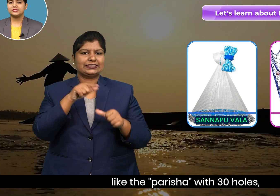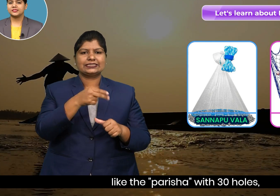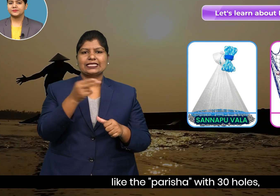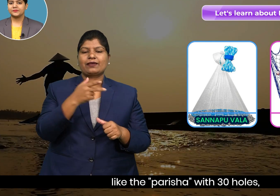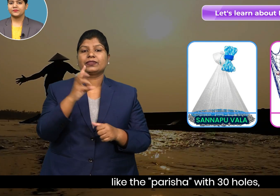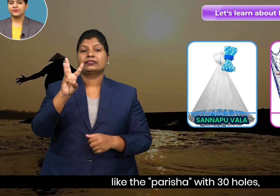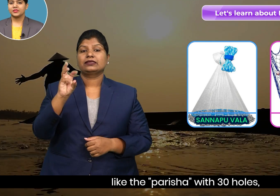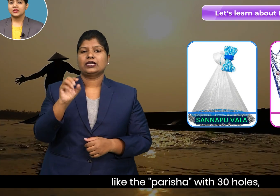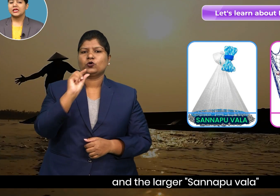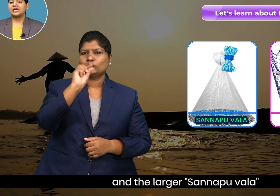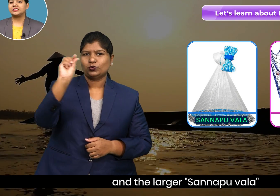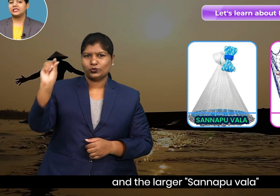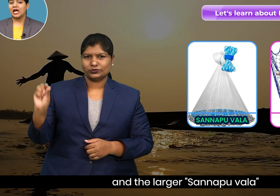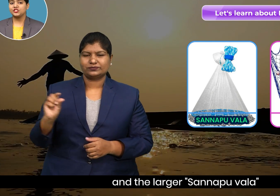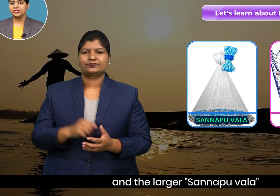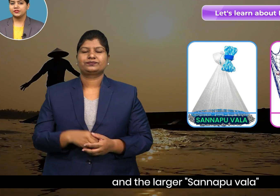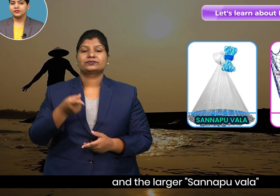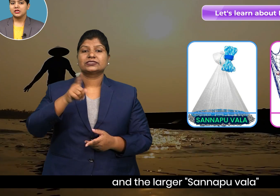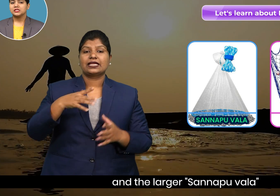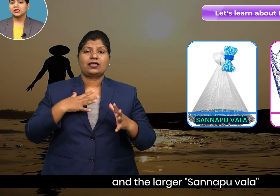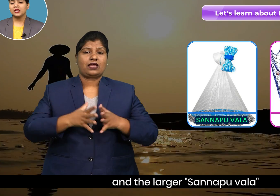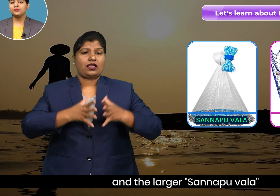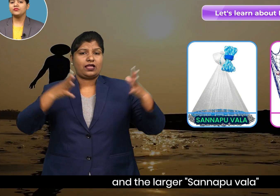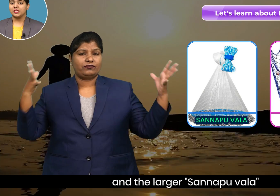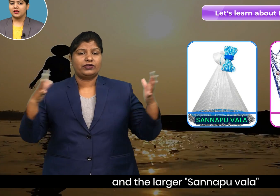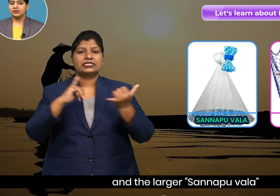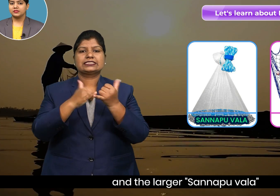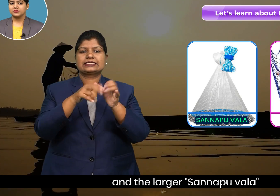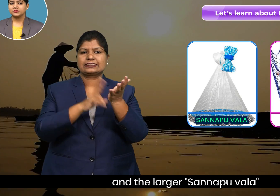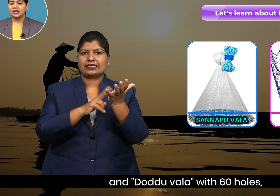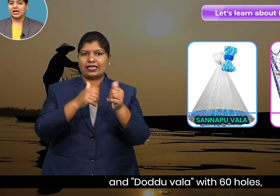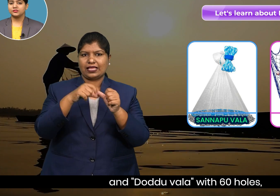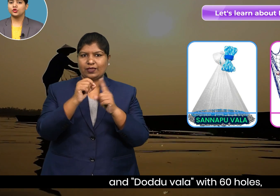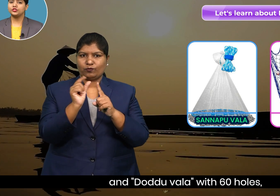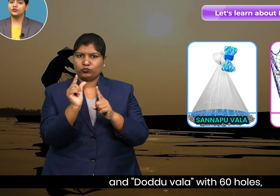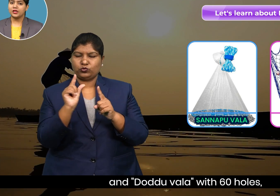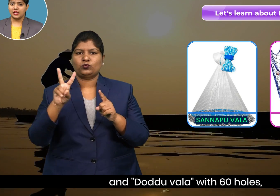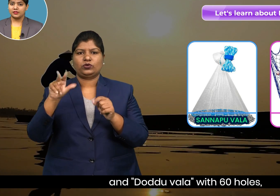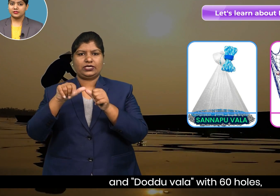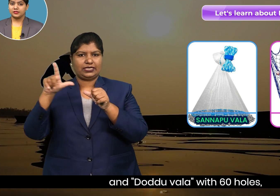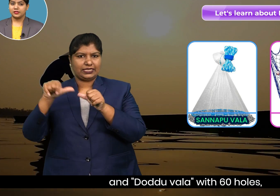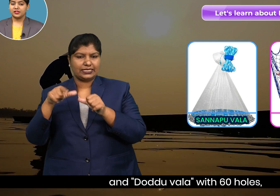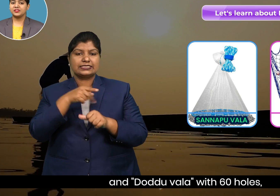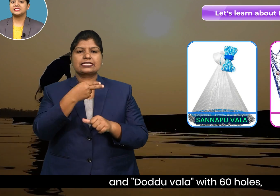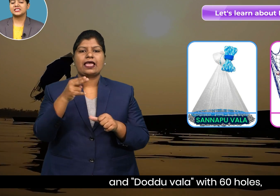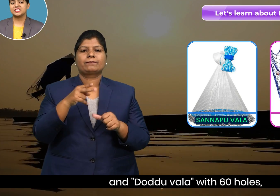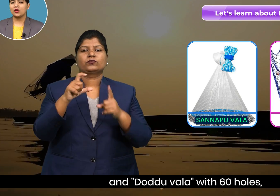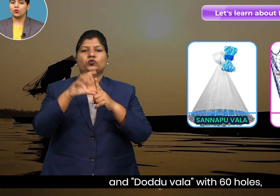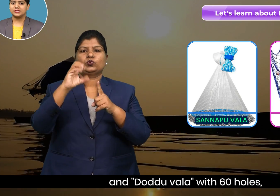and the larger Sanapuwala and Doduwala with 60 holes